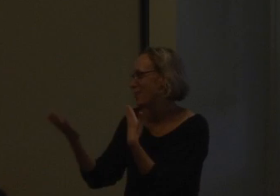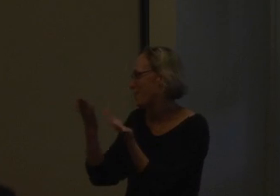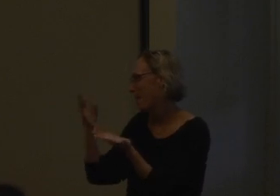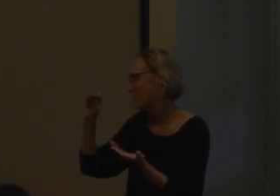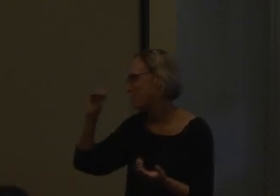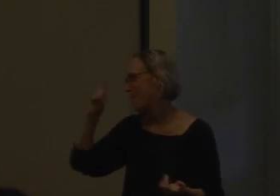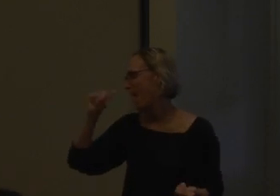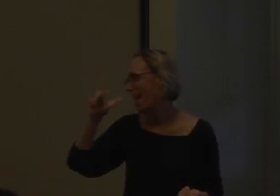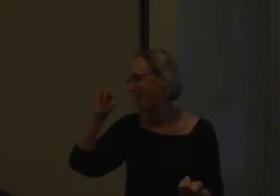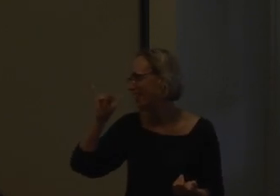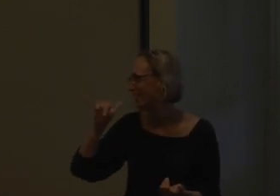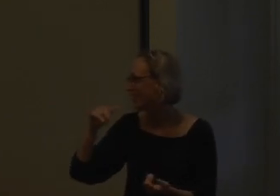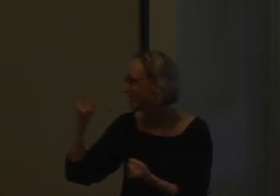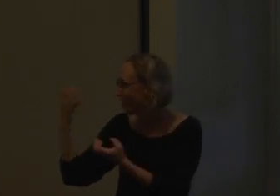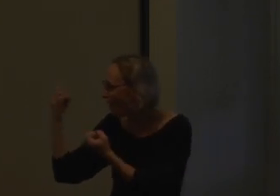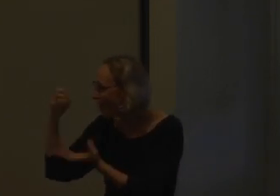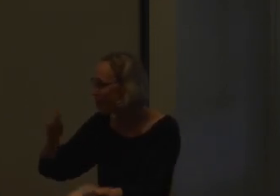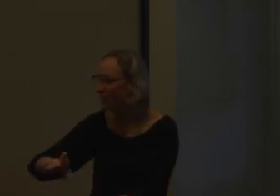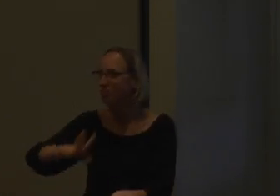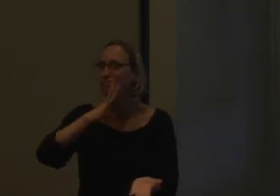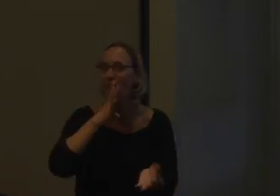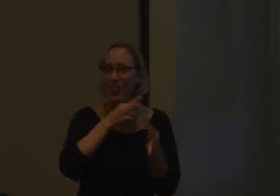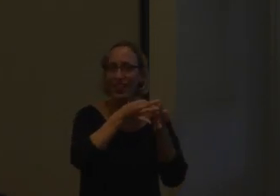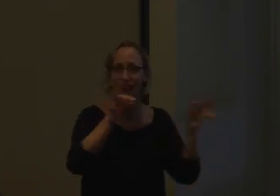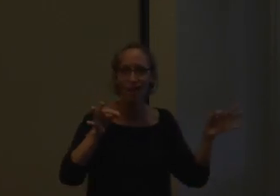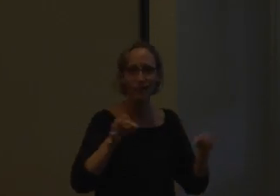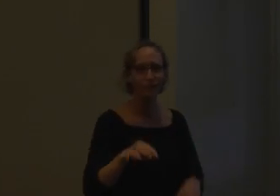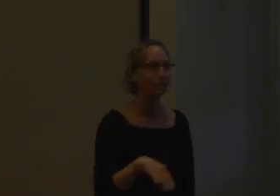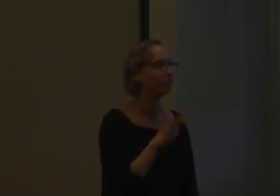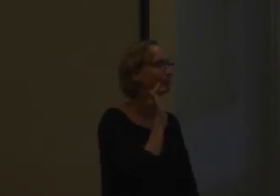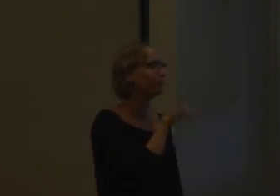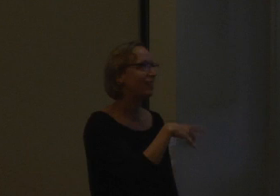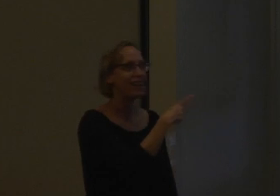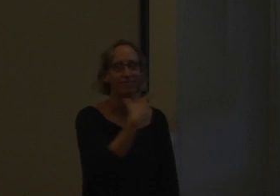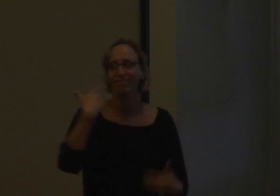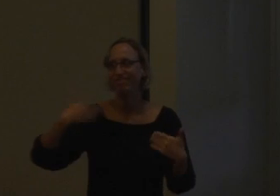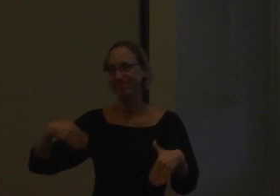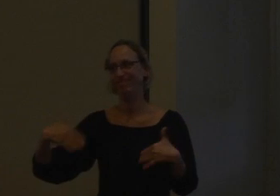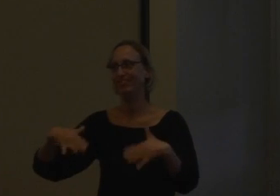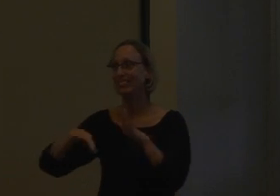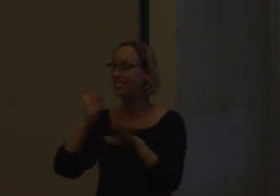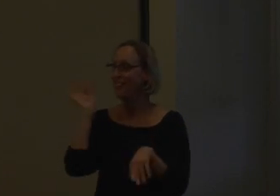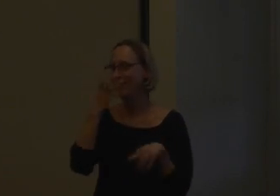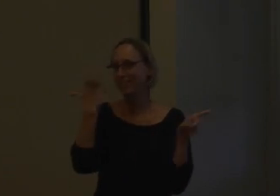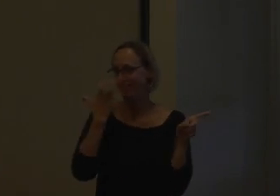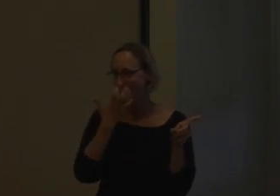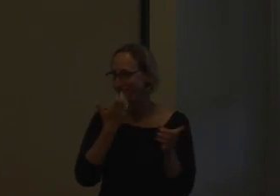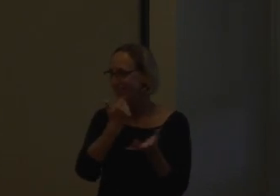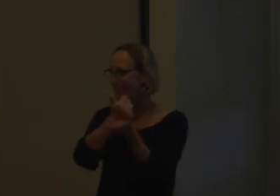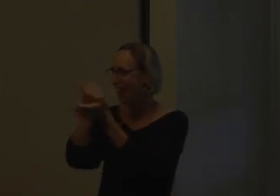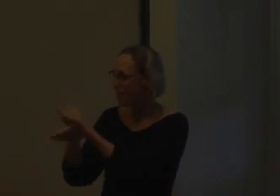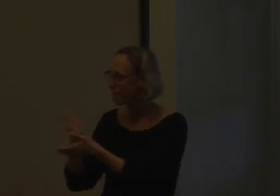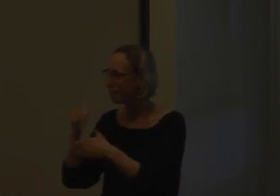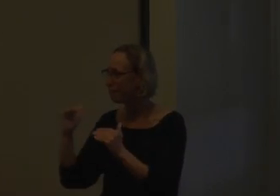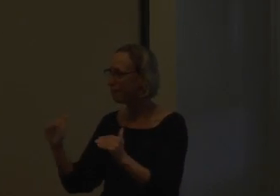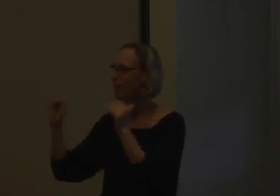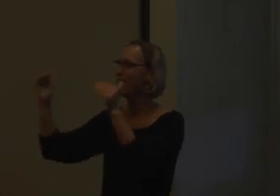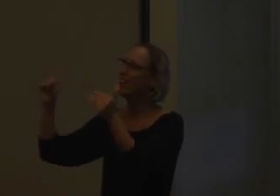brain was able to pick up a modality, whether it was sign language or the spoken language. And that's a huge discovery